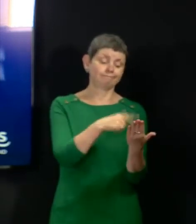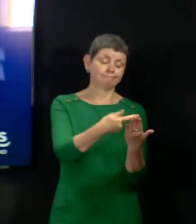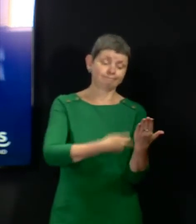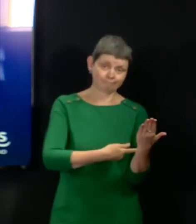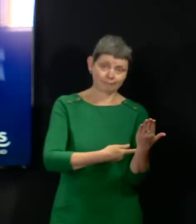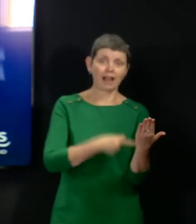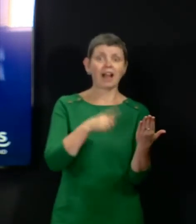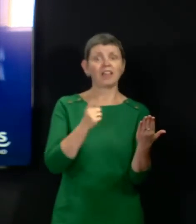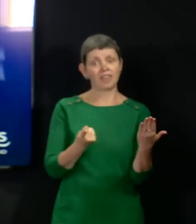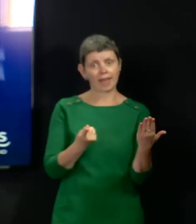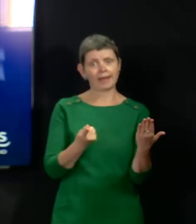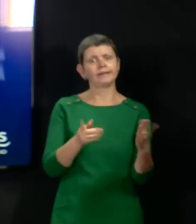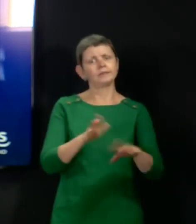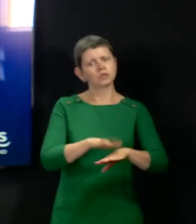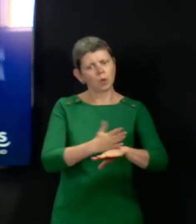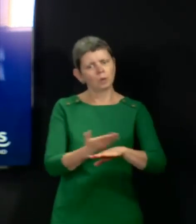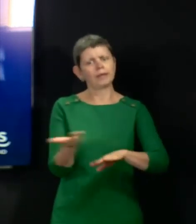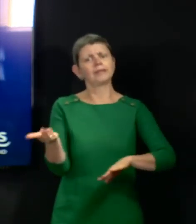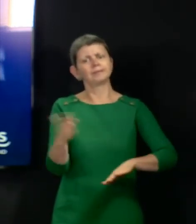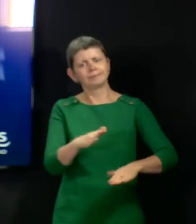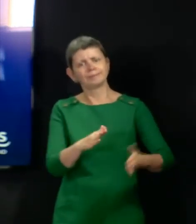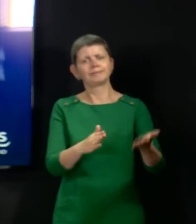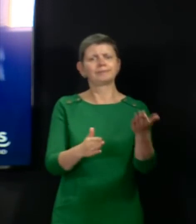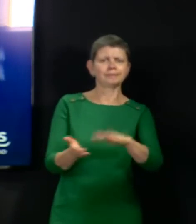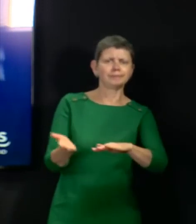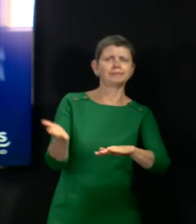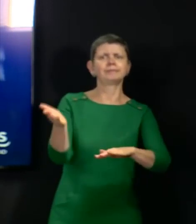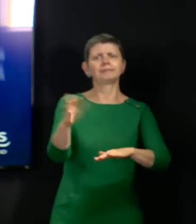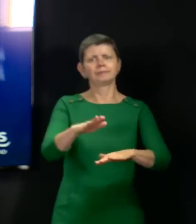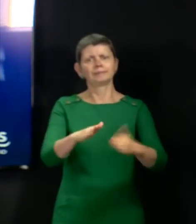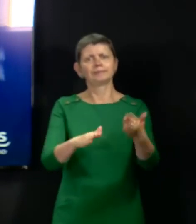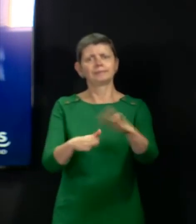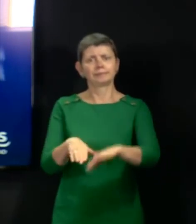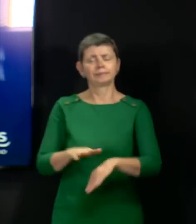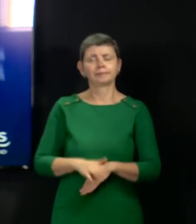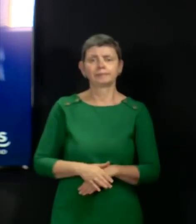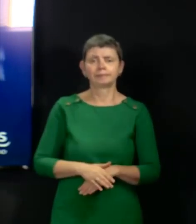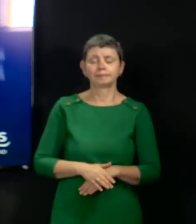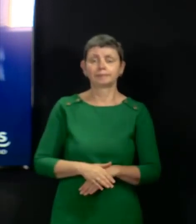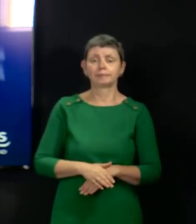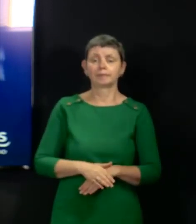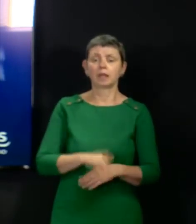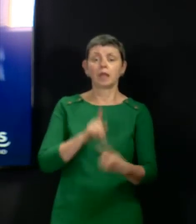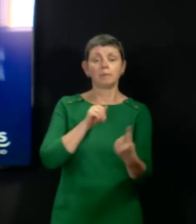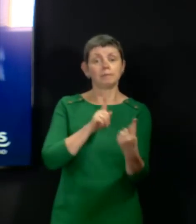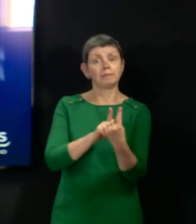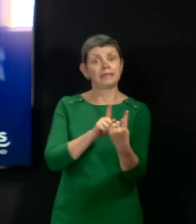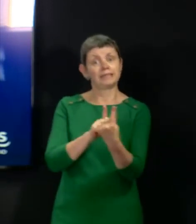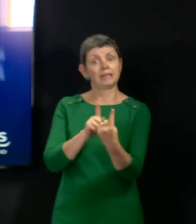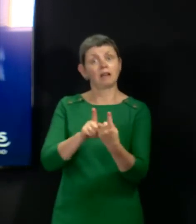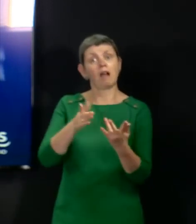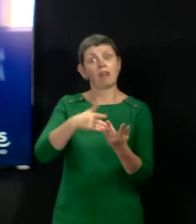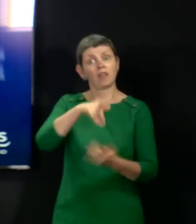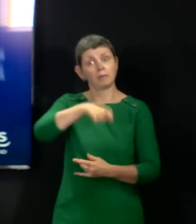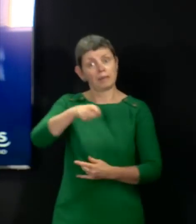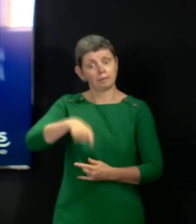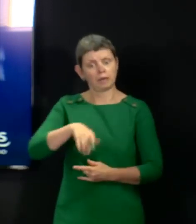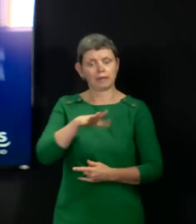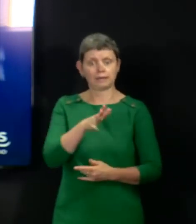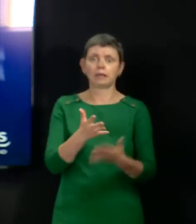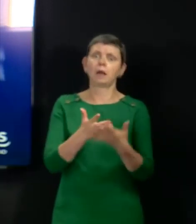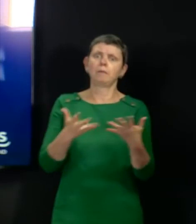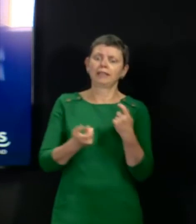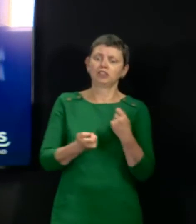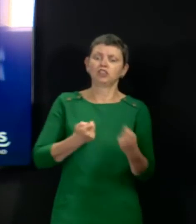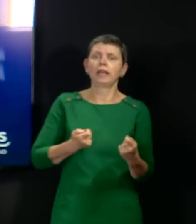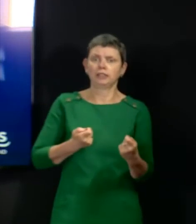move out of lockdown. The meeting up with other people has been the biggest change for a lot of